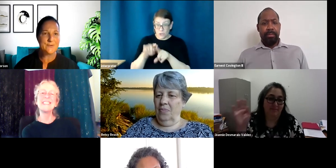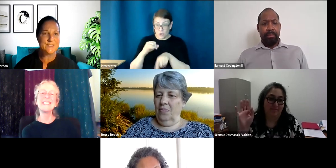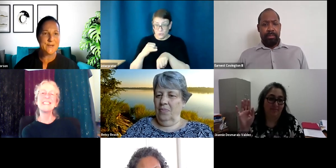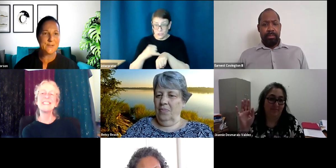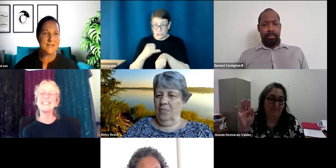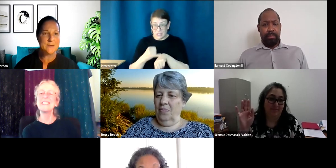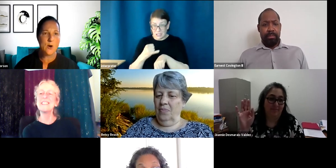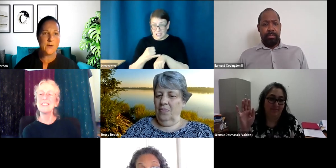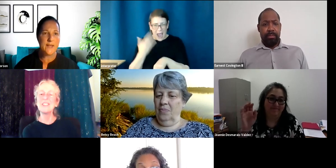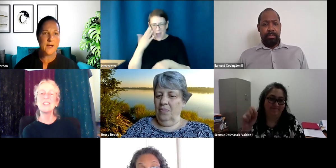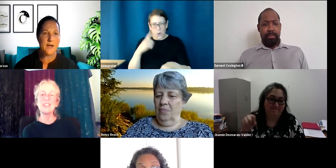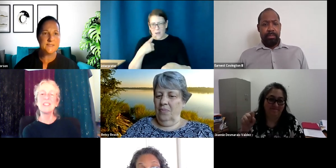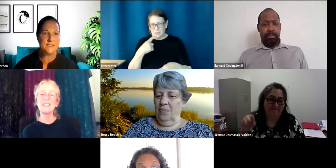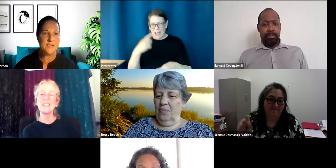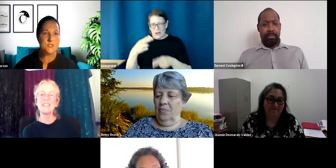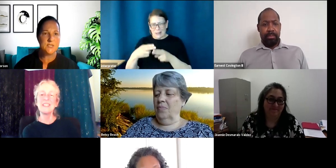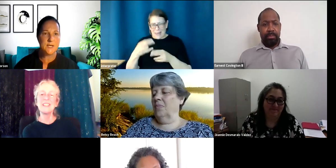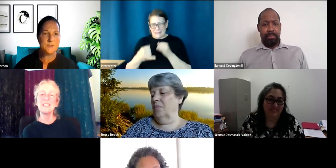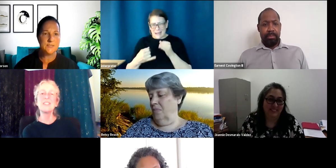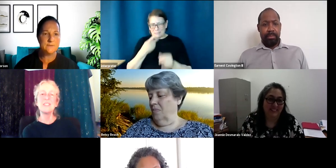don't know. Say her last name. R-A-I-C-H-E. believe.